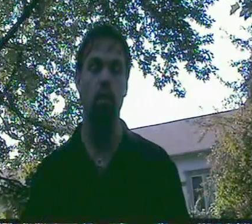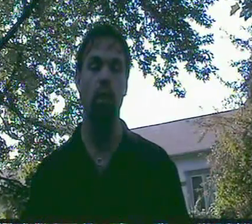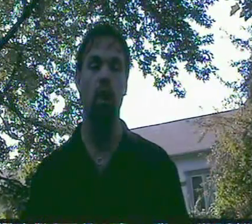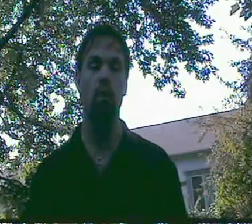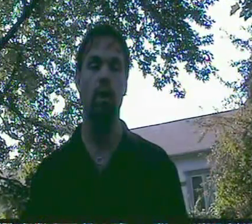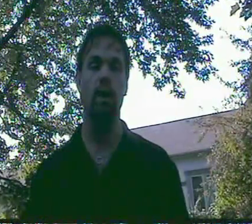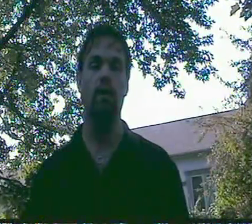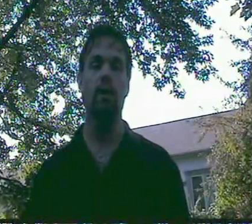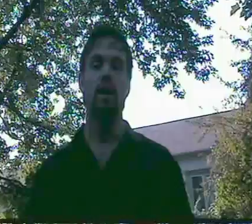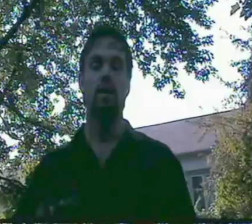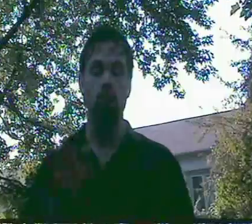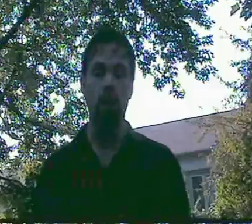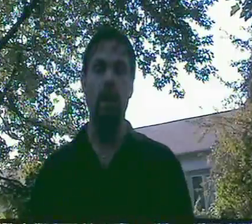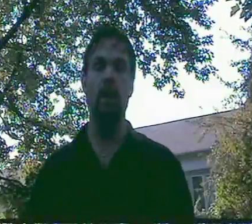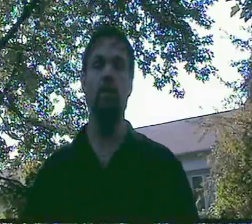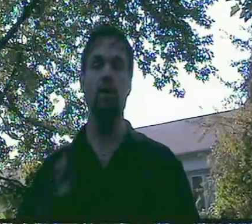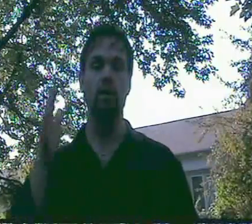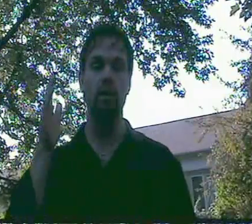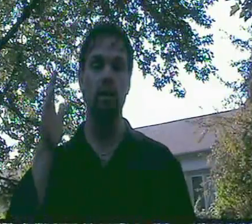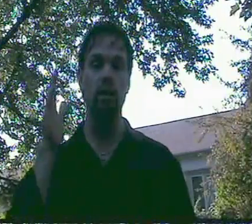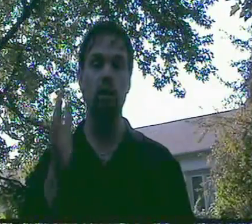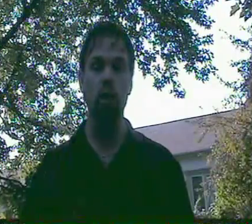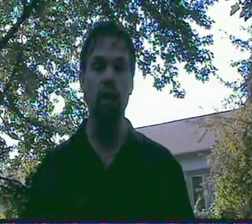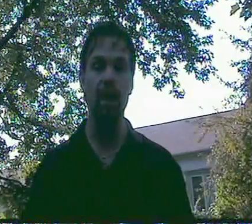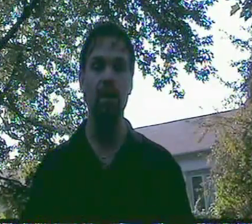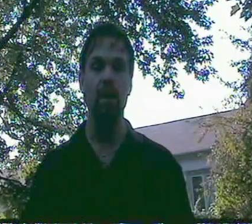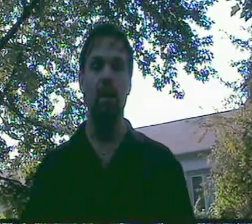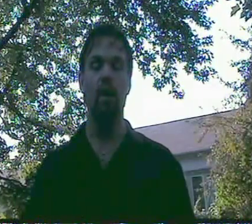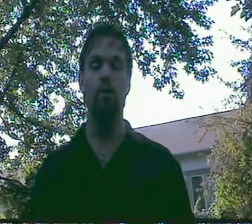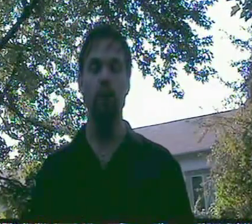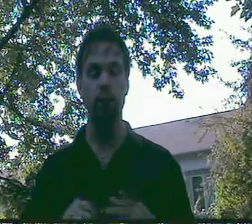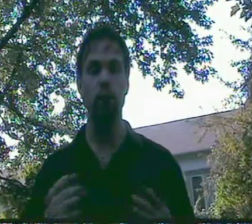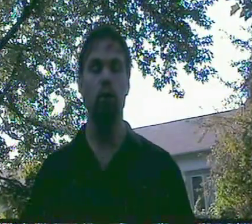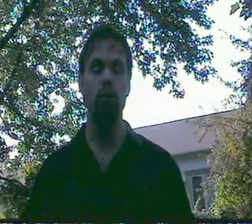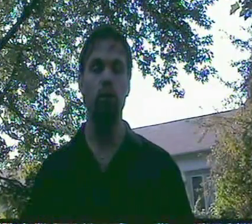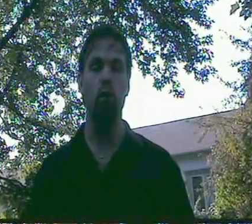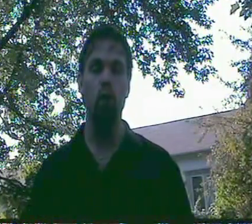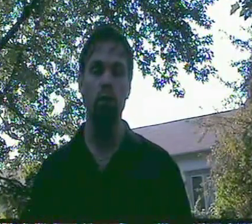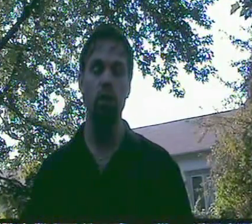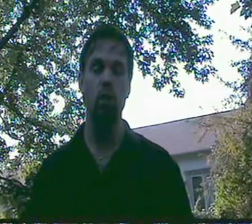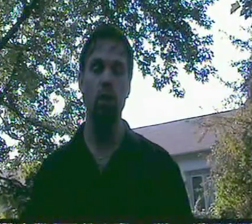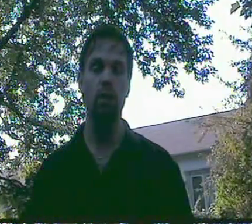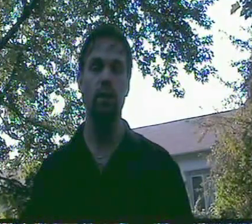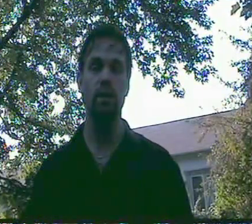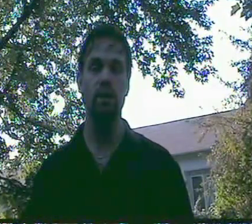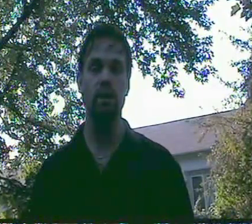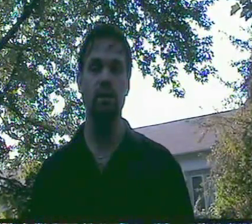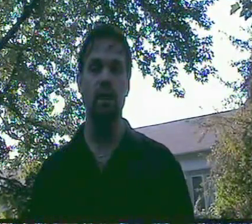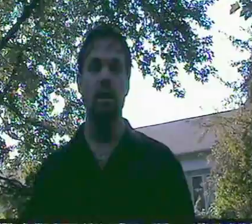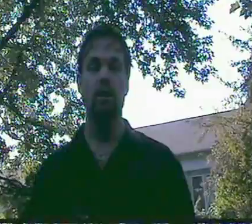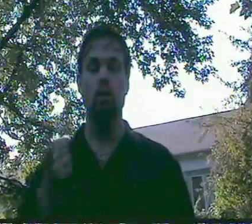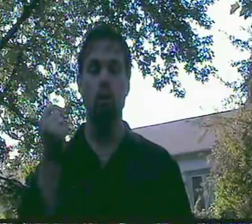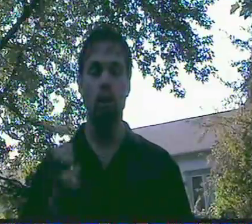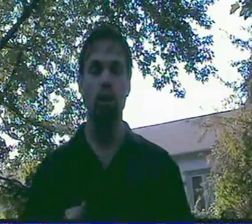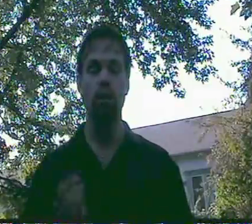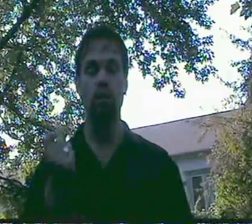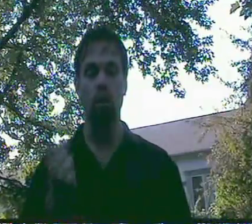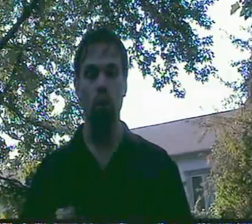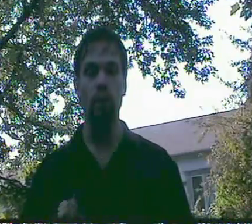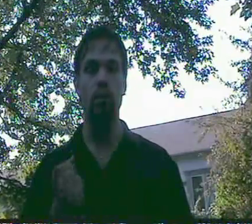going on right now. So anyway, guys, the learned are beautifully equipped for the world that no longer exists. And the world is going to